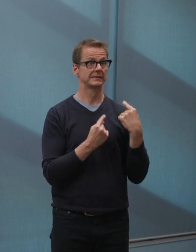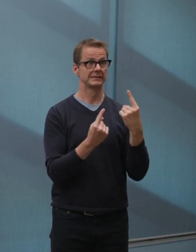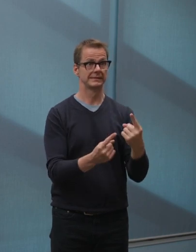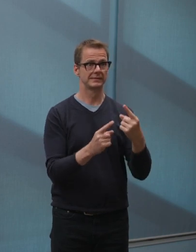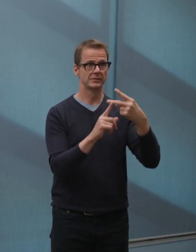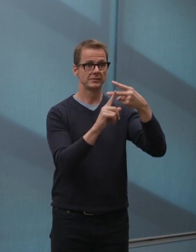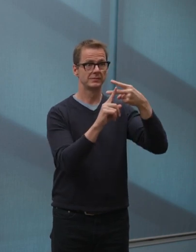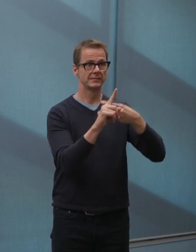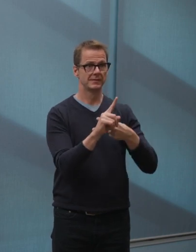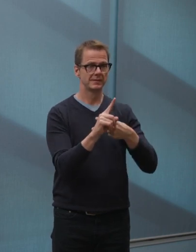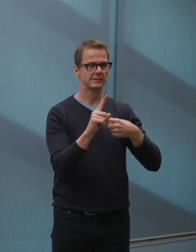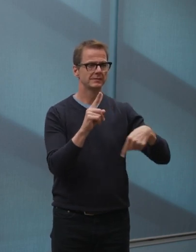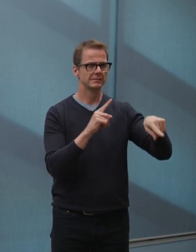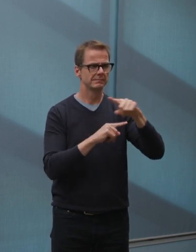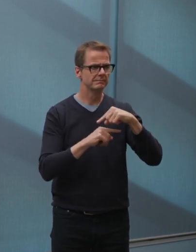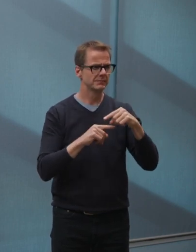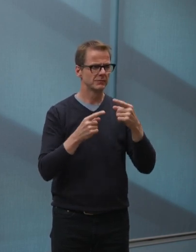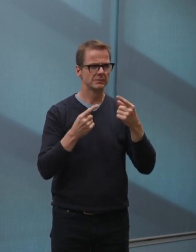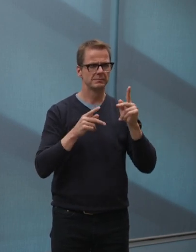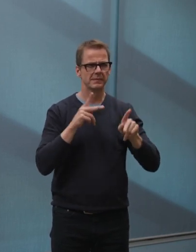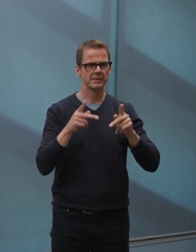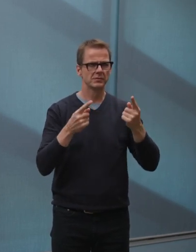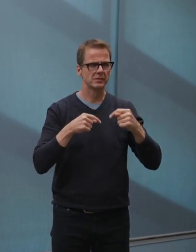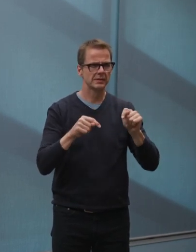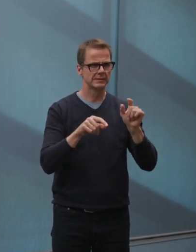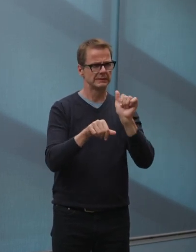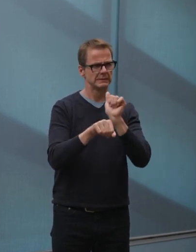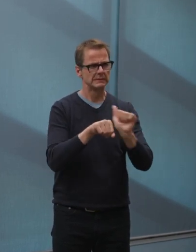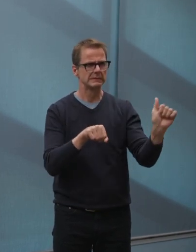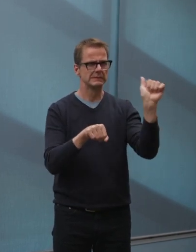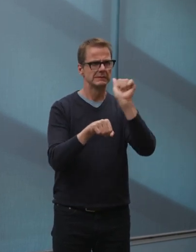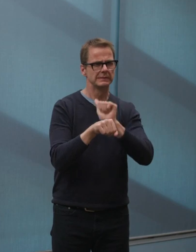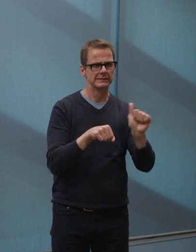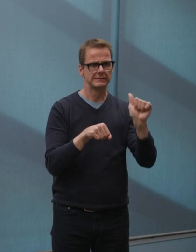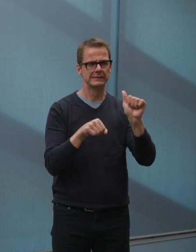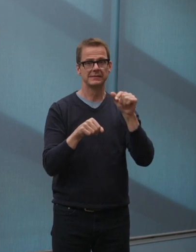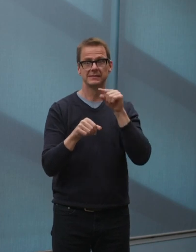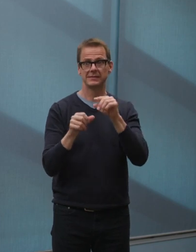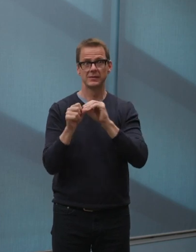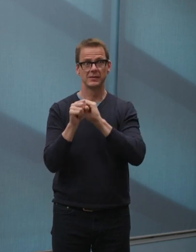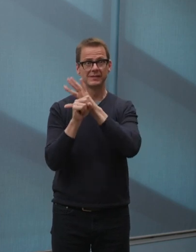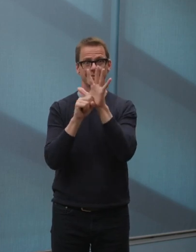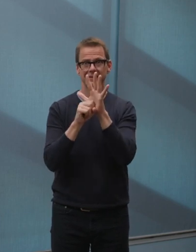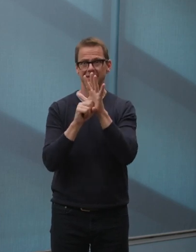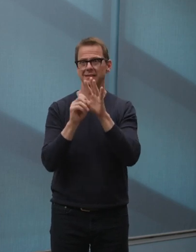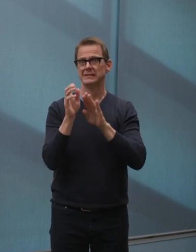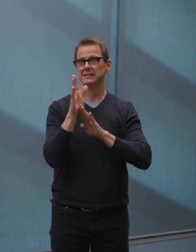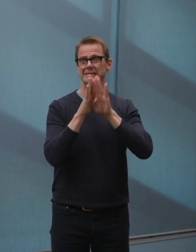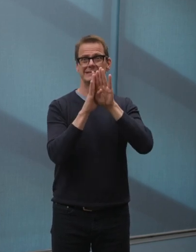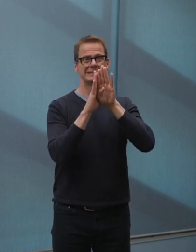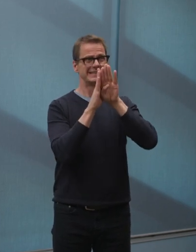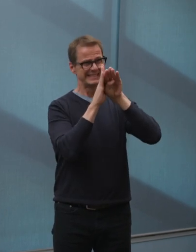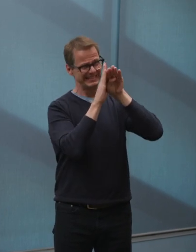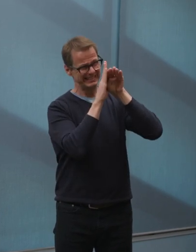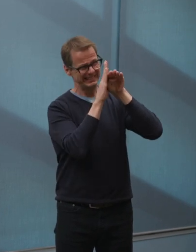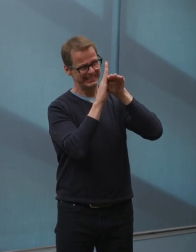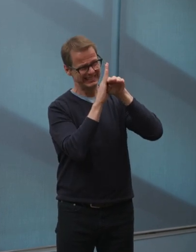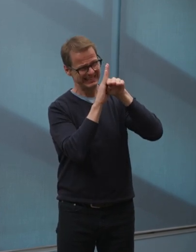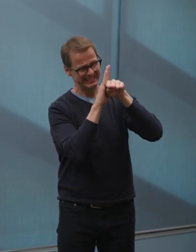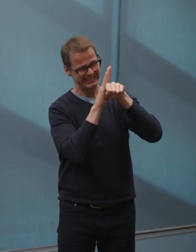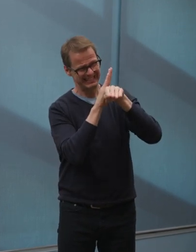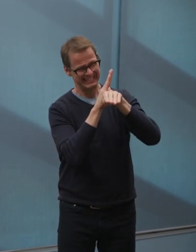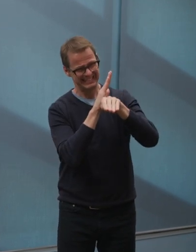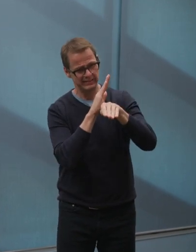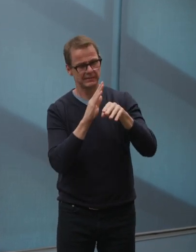staying apart. The good news is our collective efforts appear to be working. In Edmonton, we have seen the number of